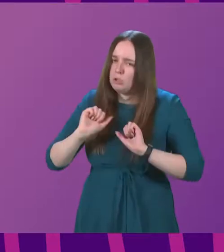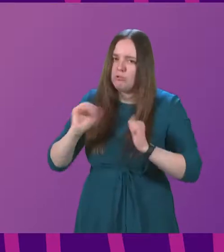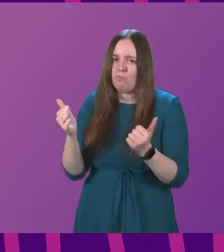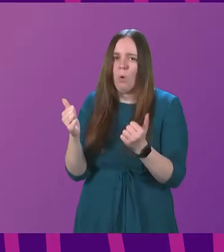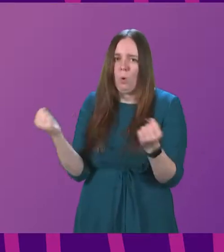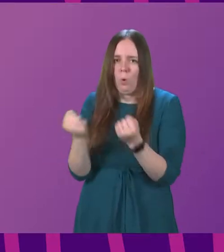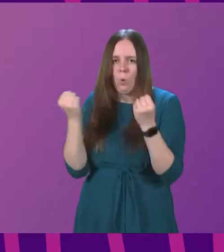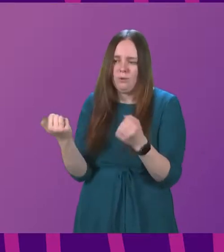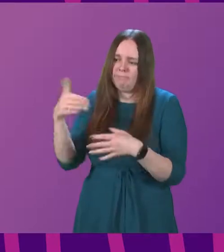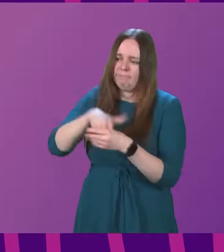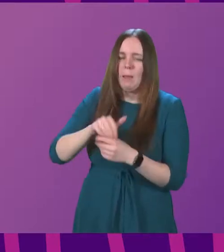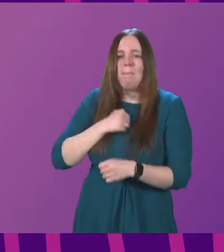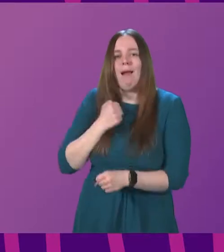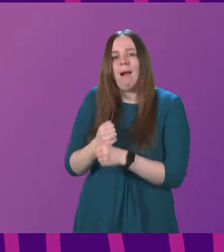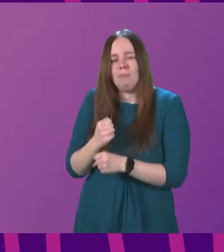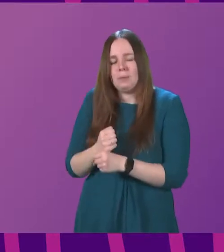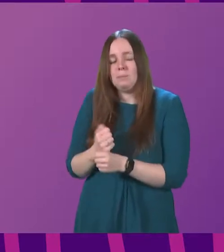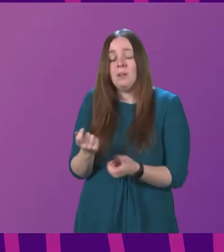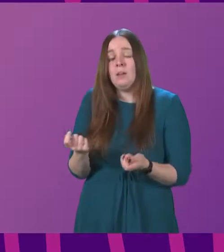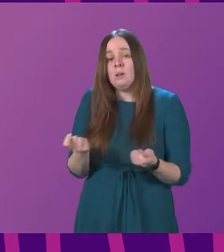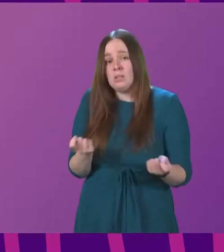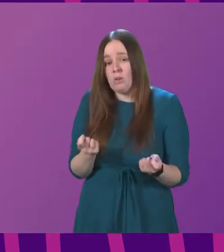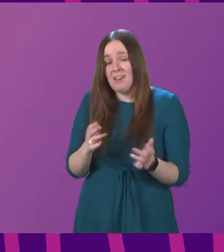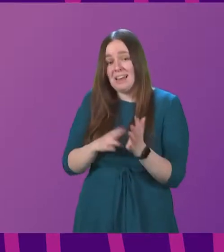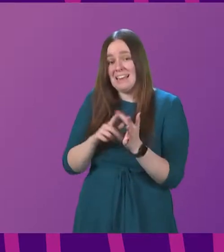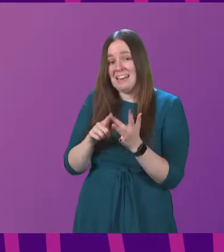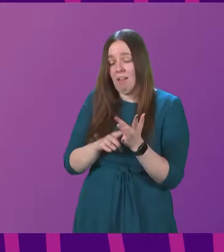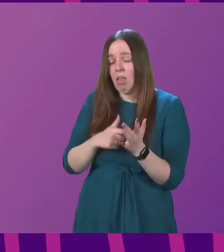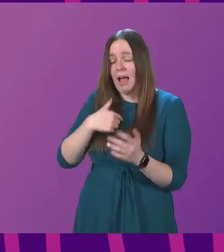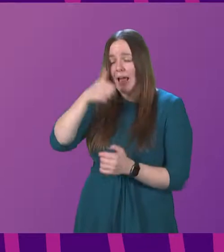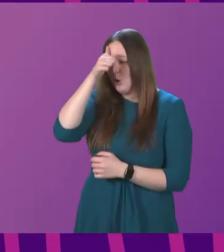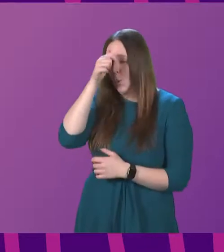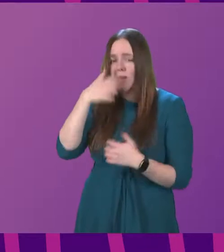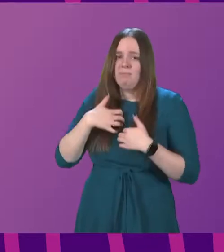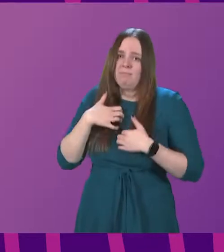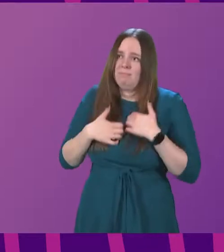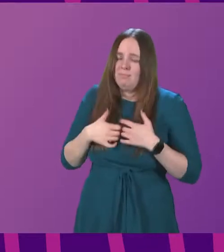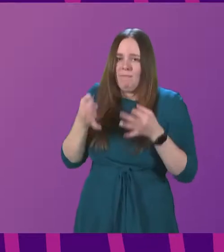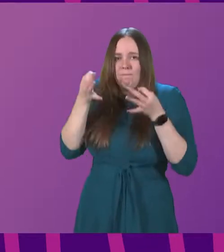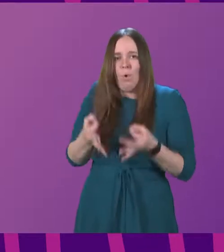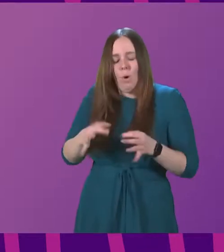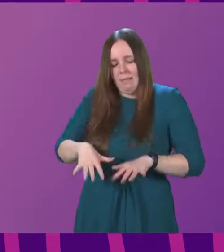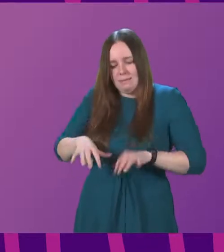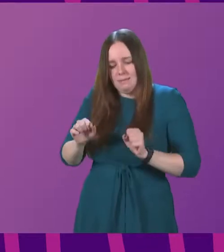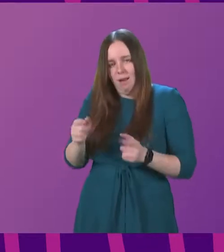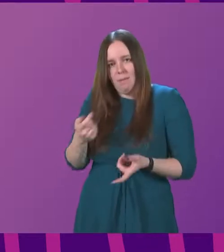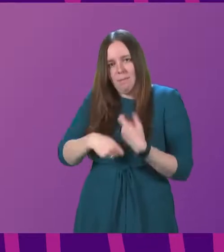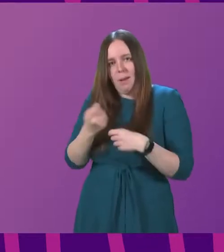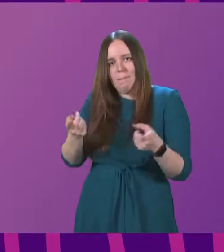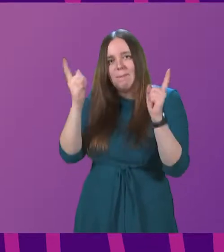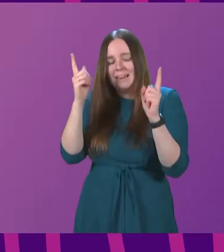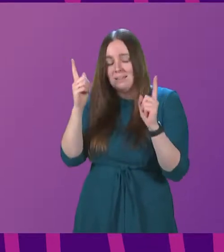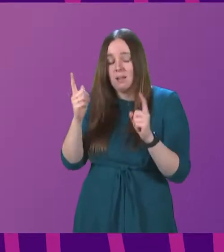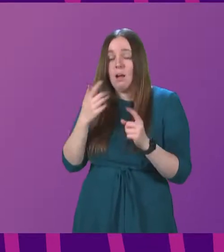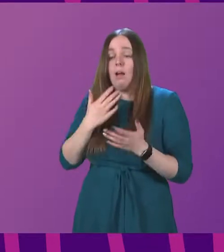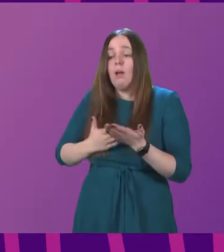to my government. Presiding officer, Neil, I know, cannot wait to get formally started as a minister, and as